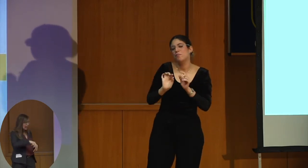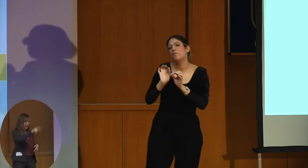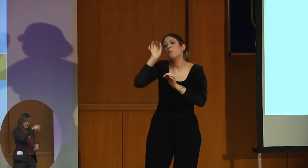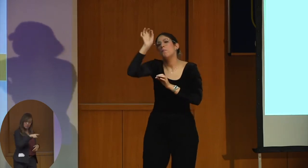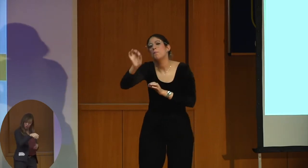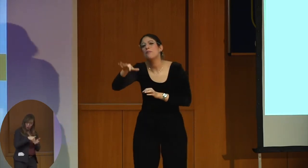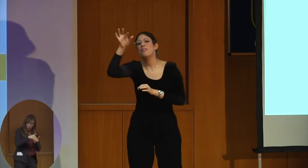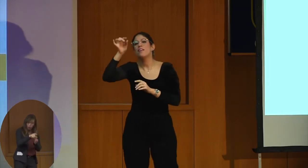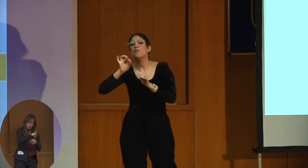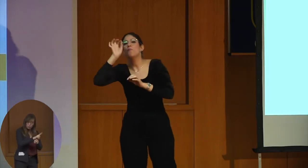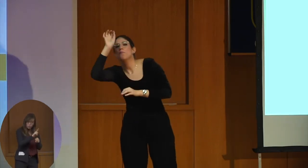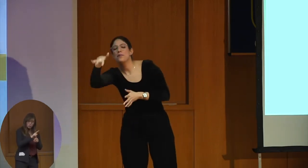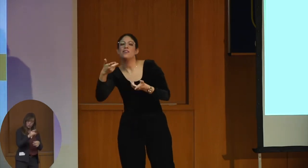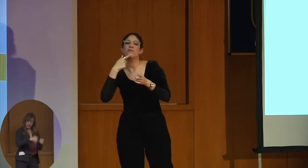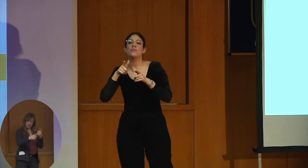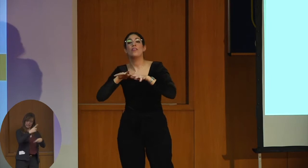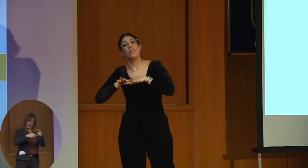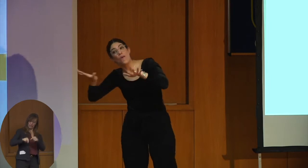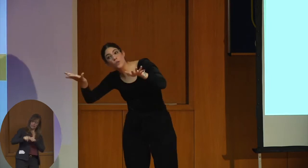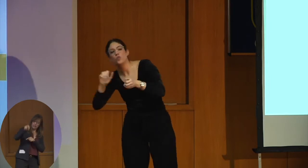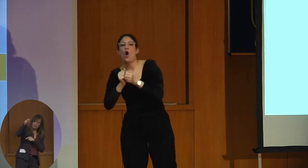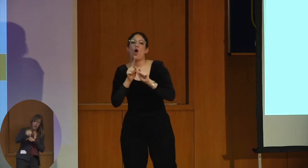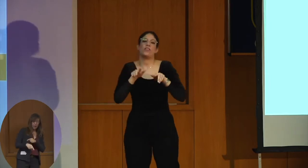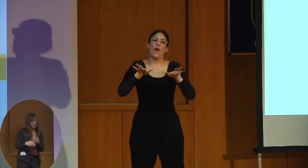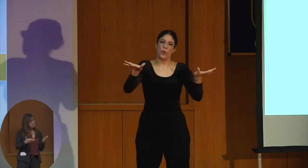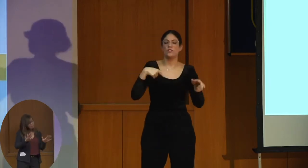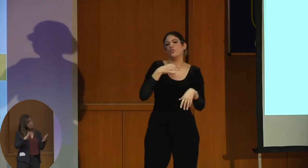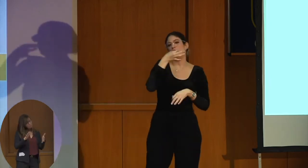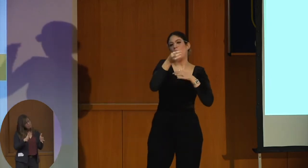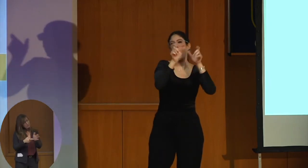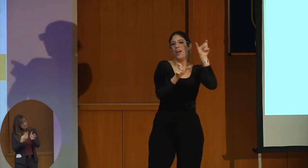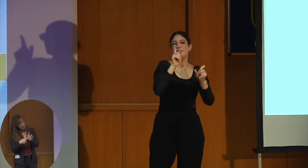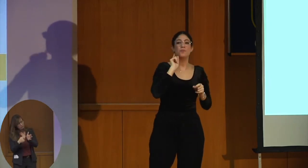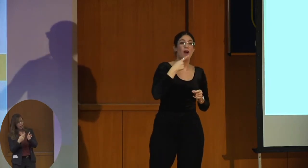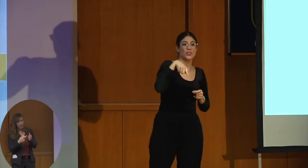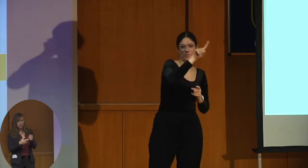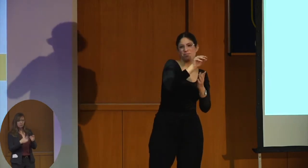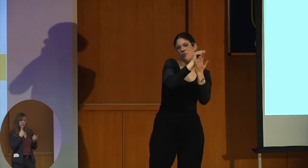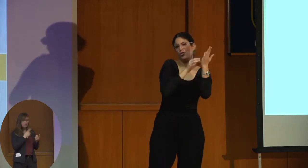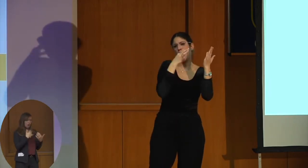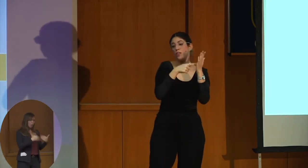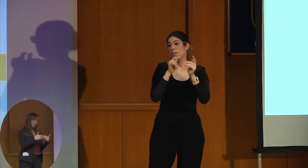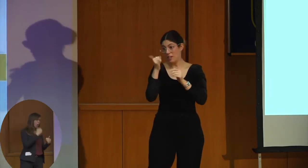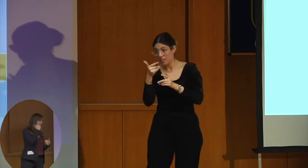every day? Oh, you do occasionally. How common are the signs? This is what we wanted to know from